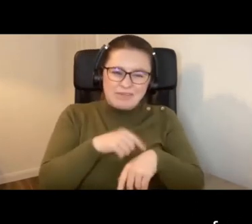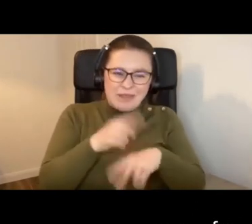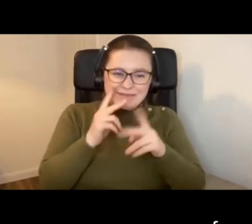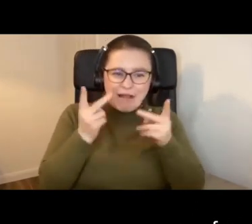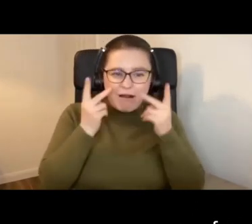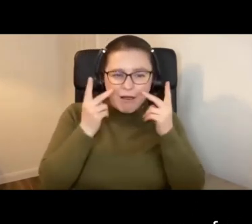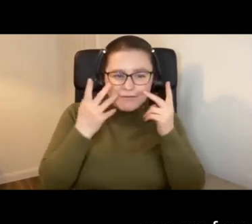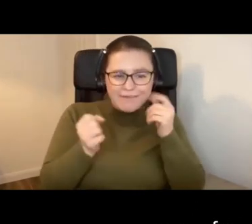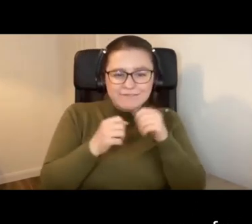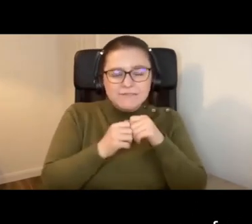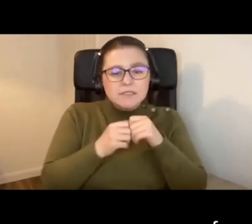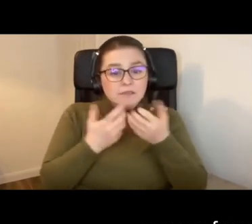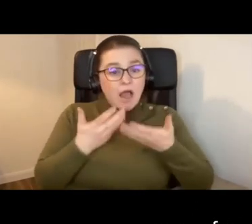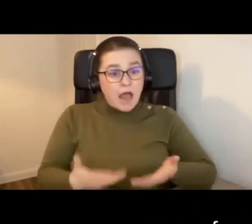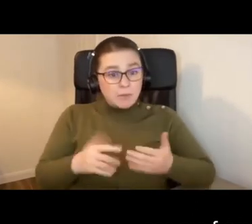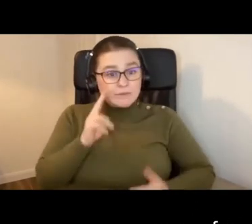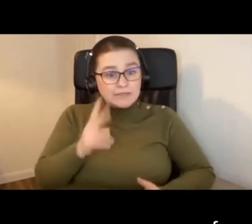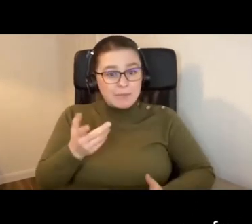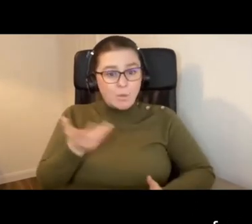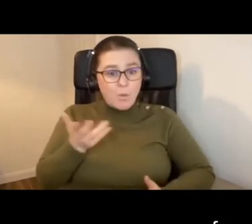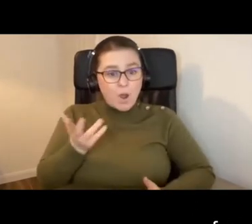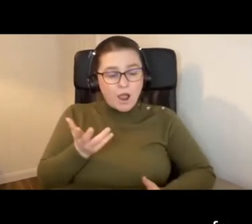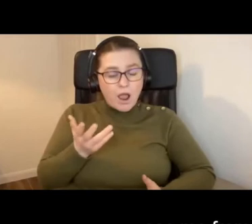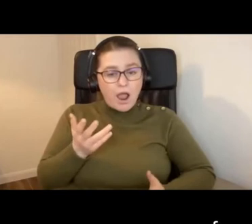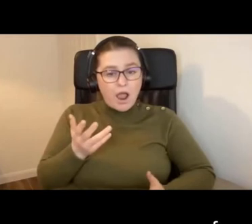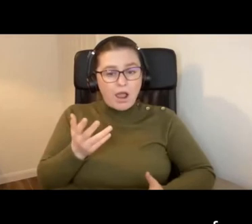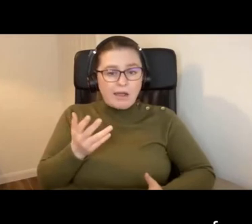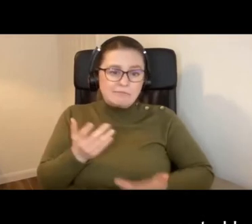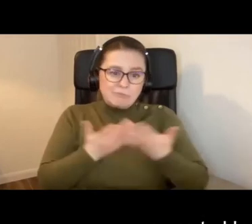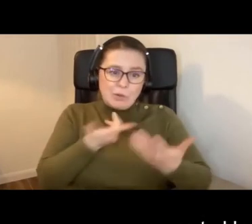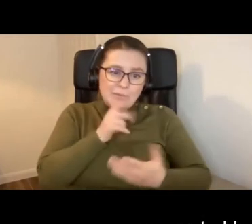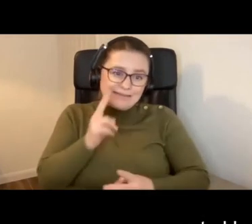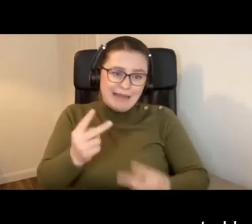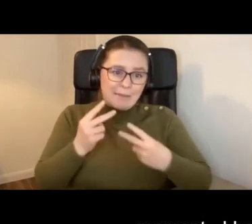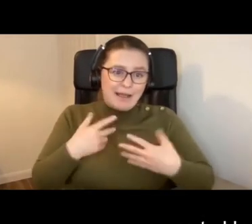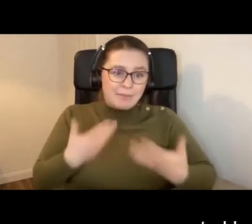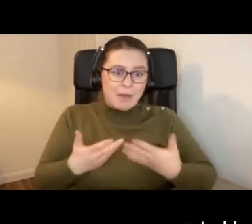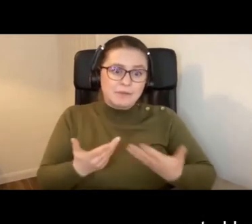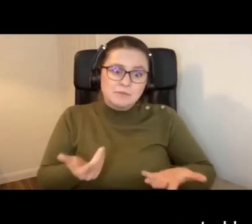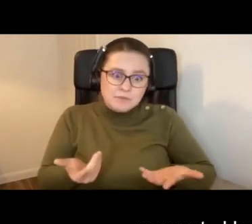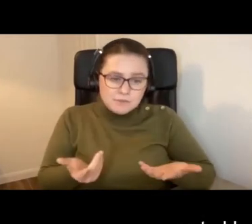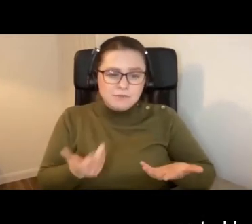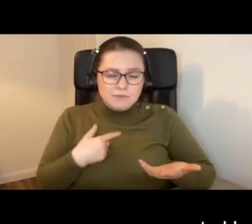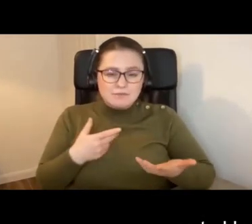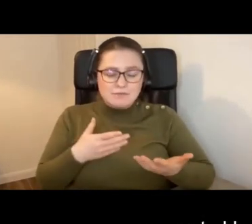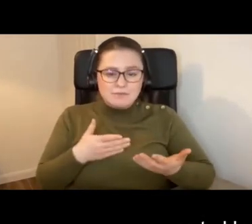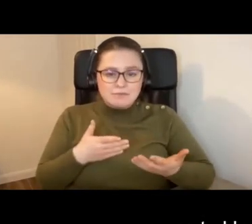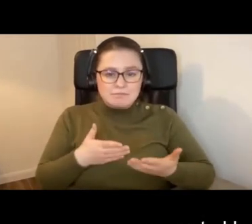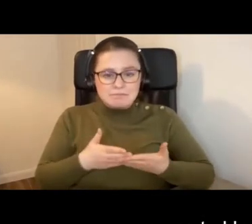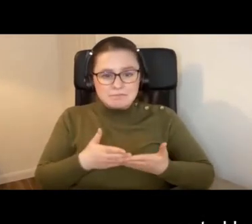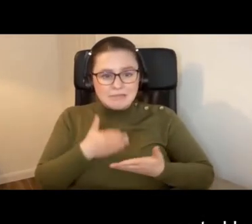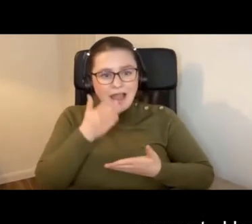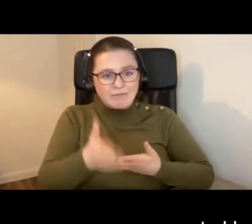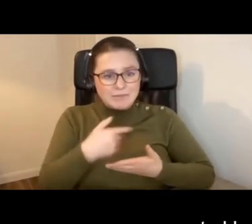me. At the moment you'll see me from the place that most people see me at the moment. I haven't been into the civic